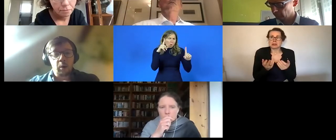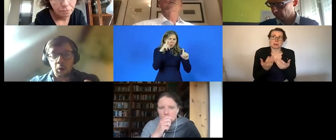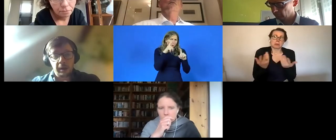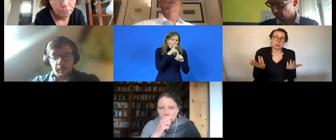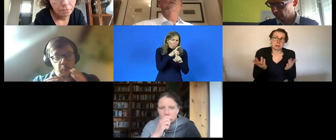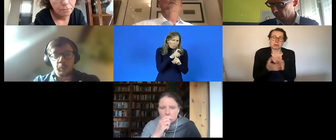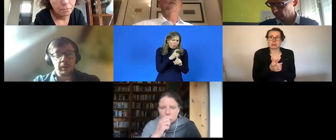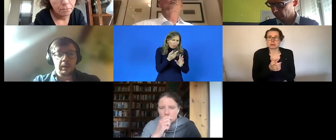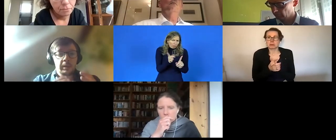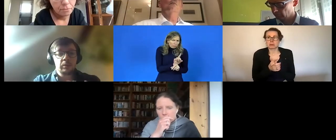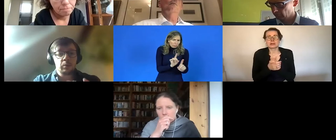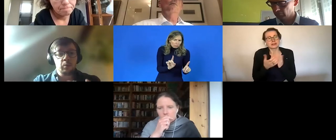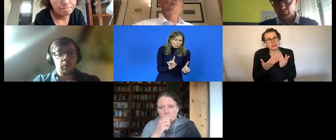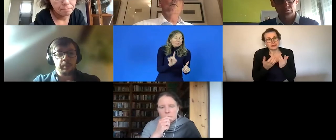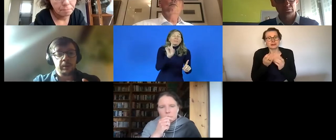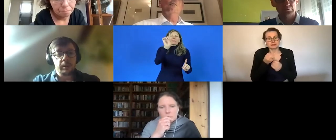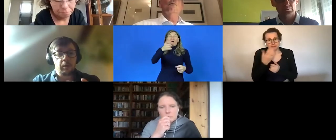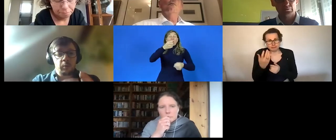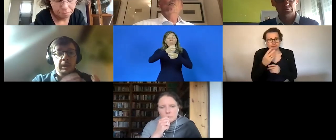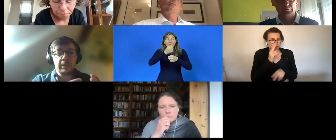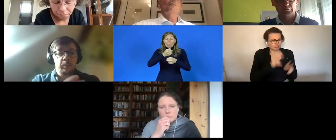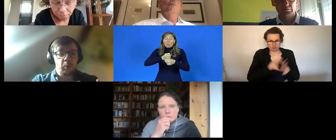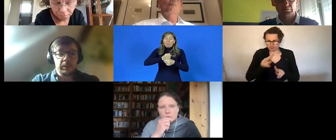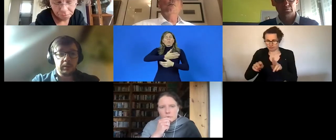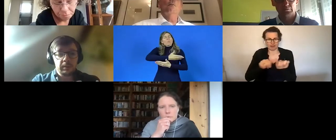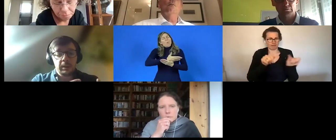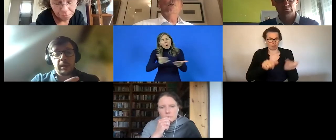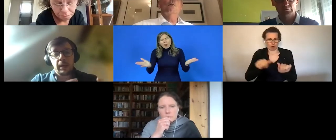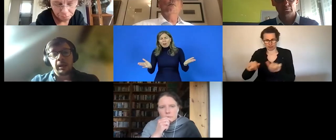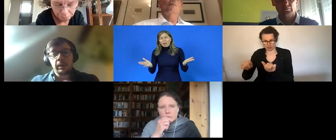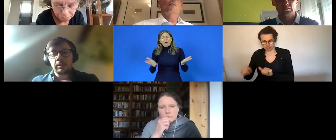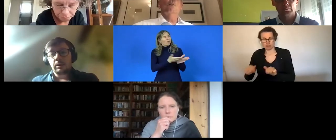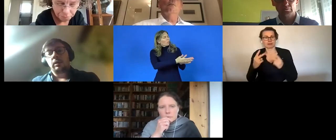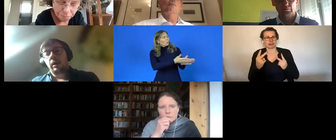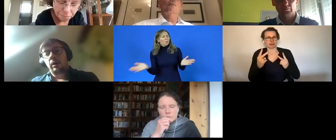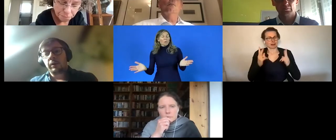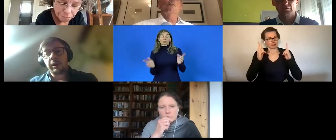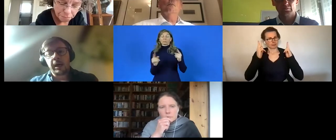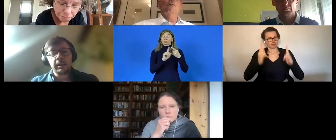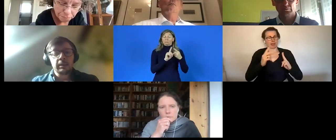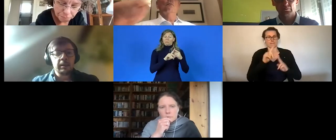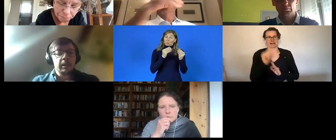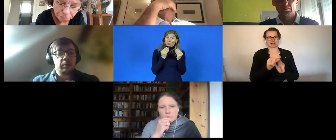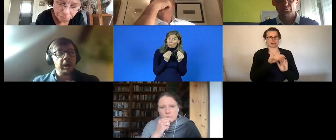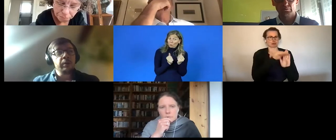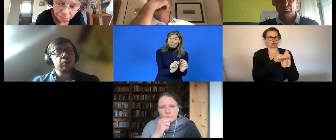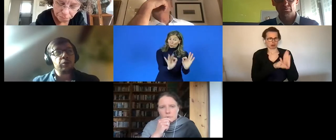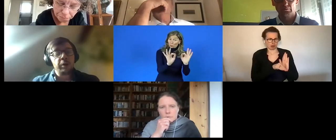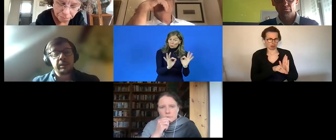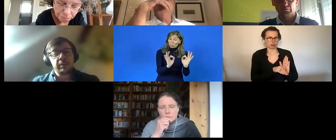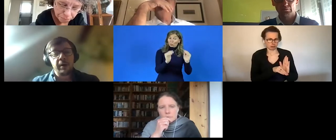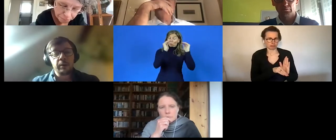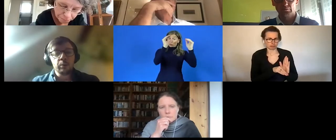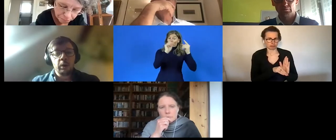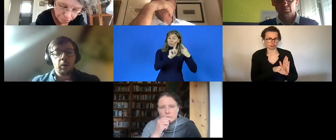that all employment needs to be of quality employment and on the other hand trying to